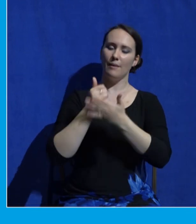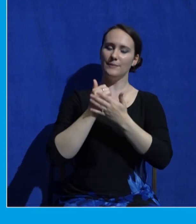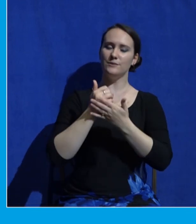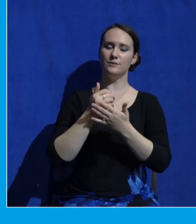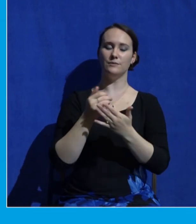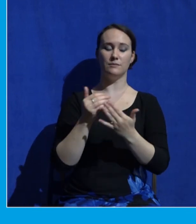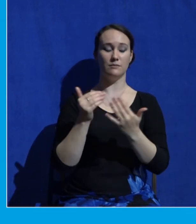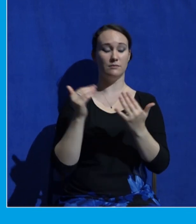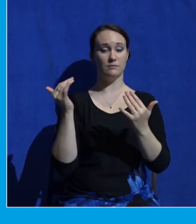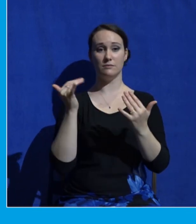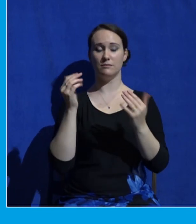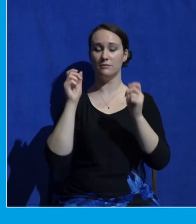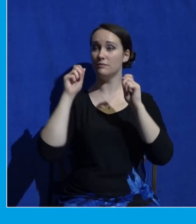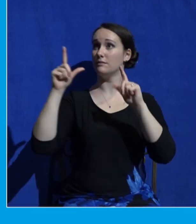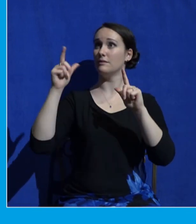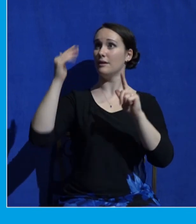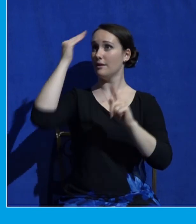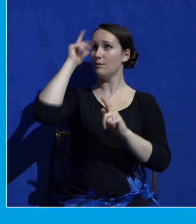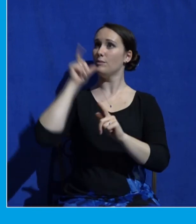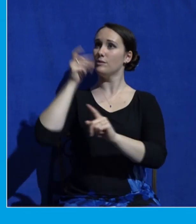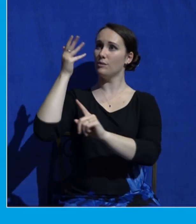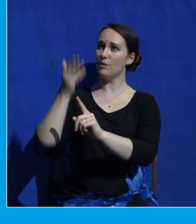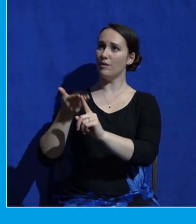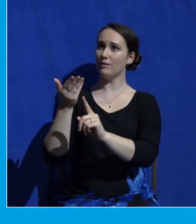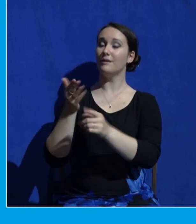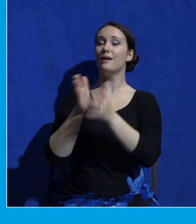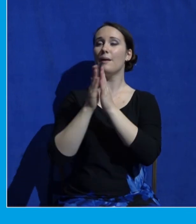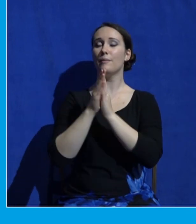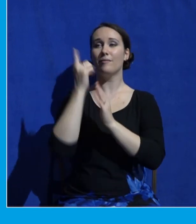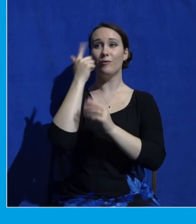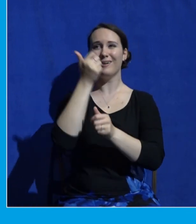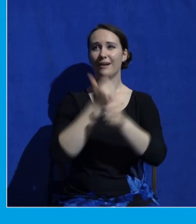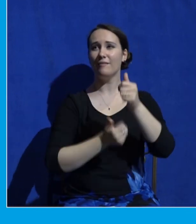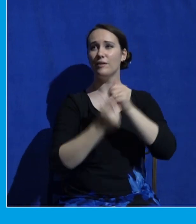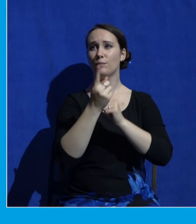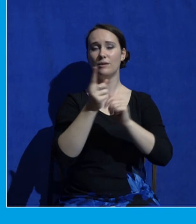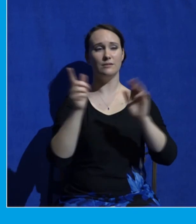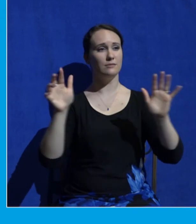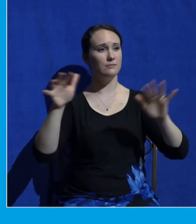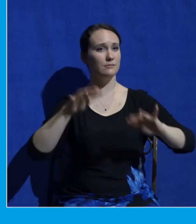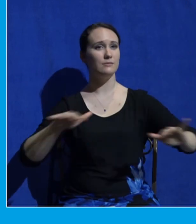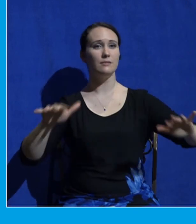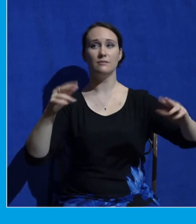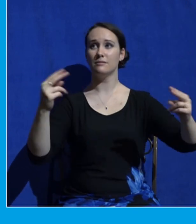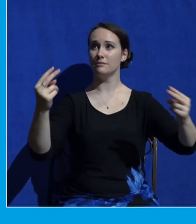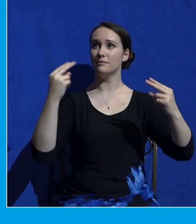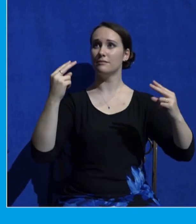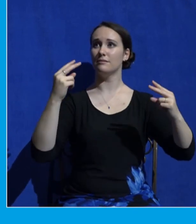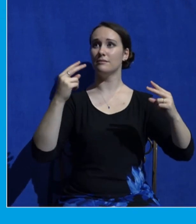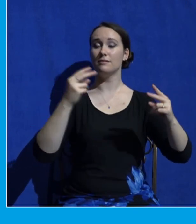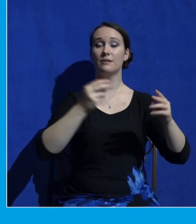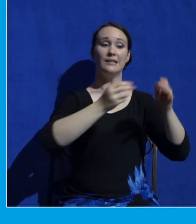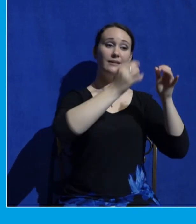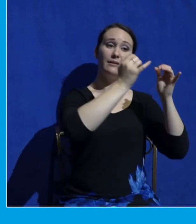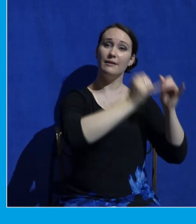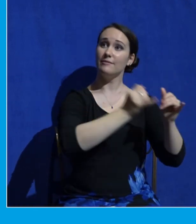just pray this over every single person within the sound of my voice right now individually through whatever